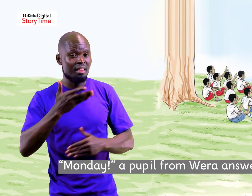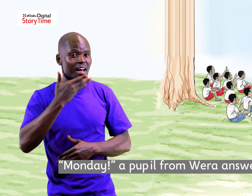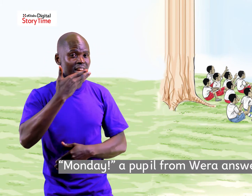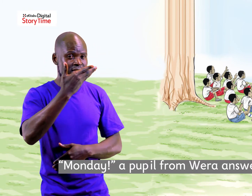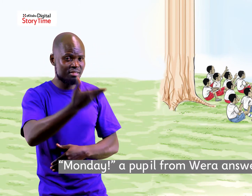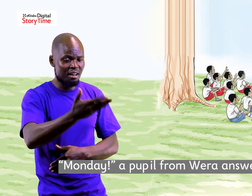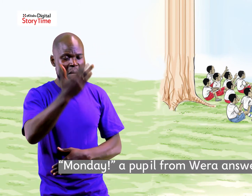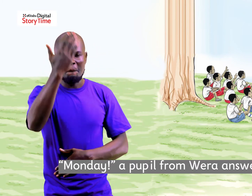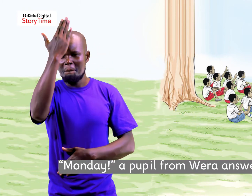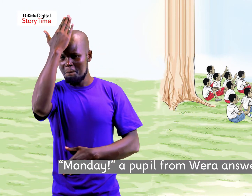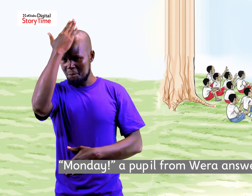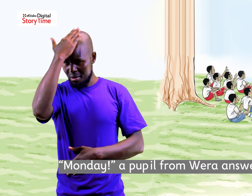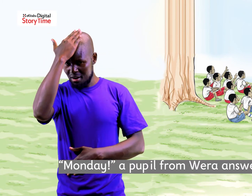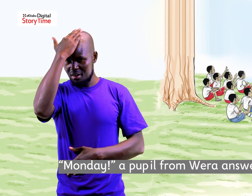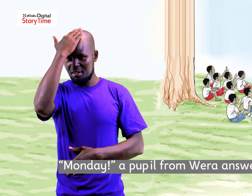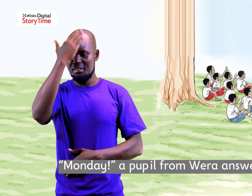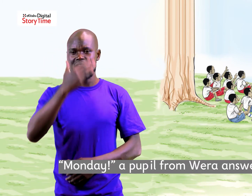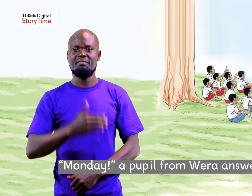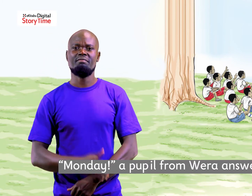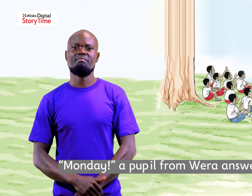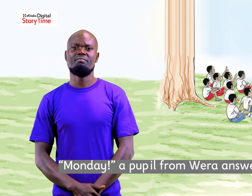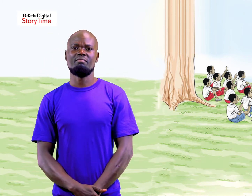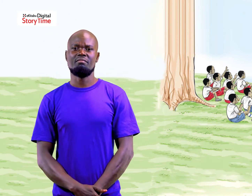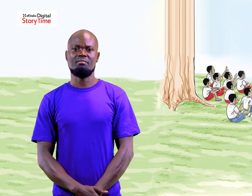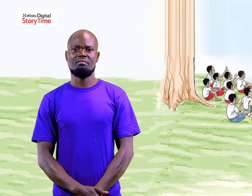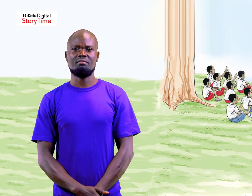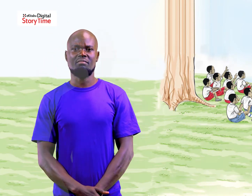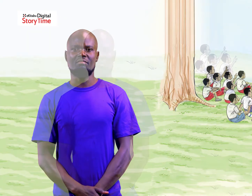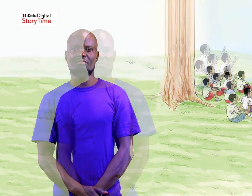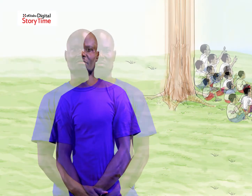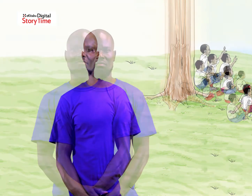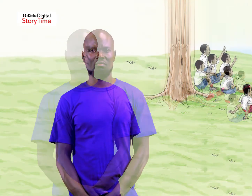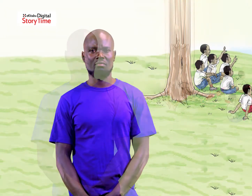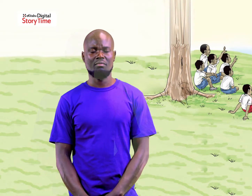monday a pupil from moera answered